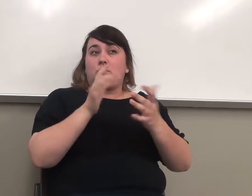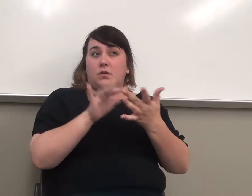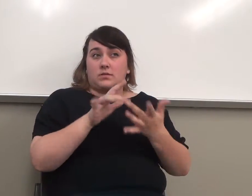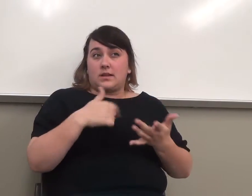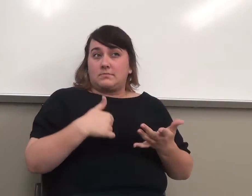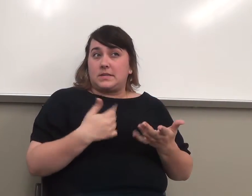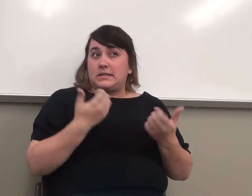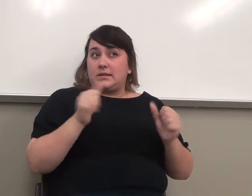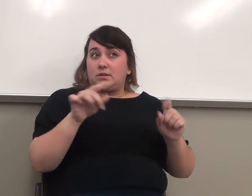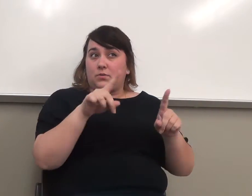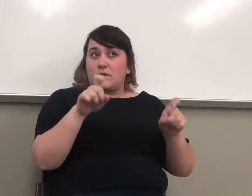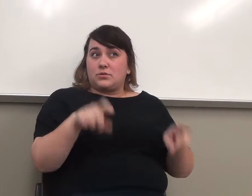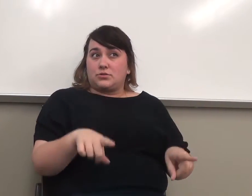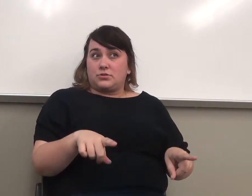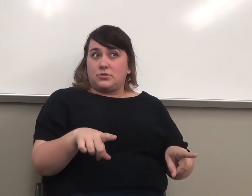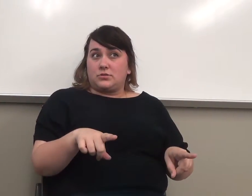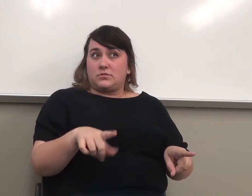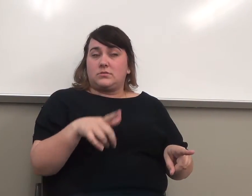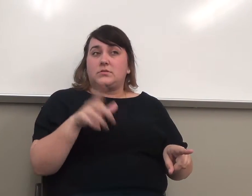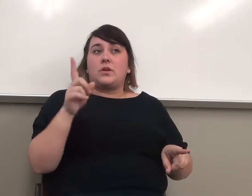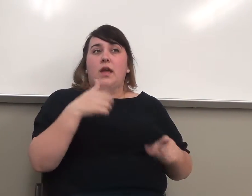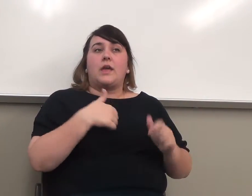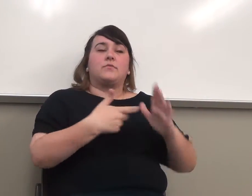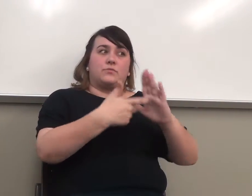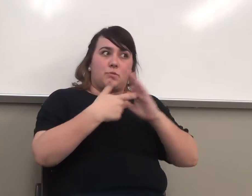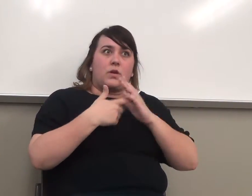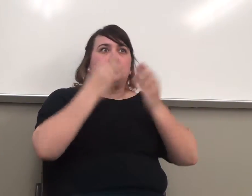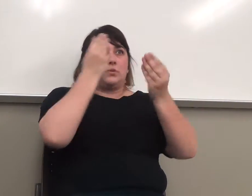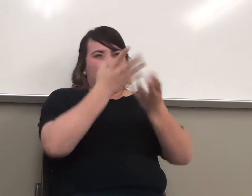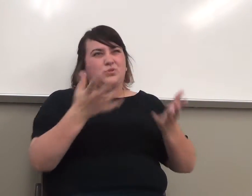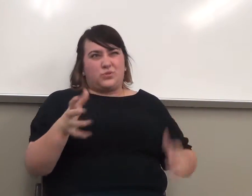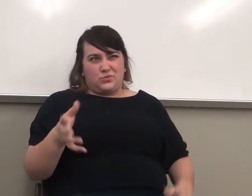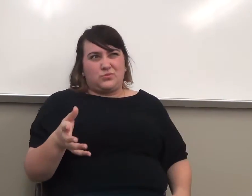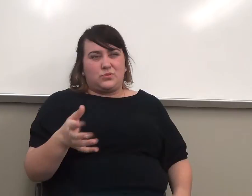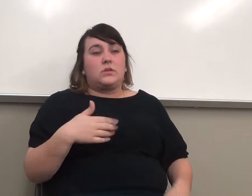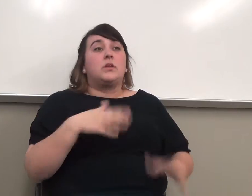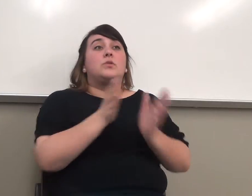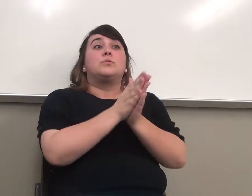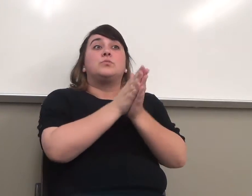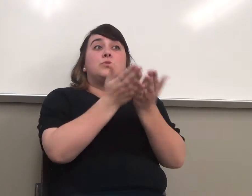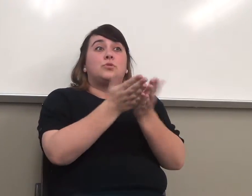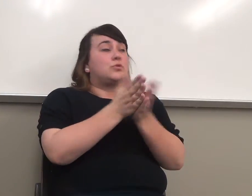That's one of the things we're required to tell you. Okay. The textbook is this.